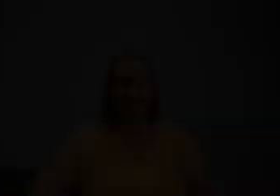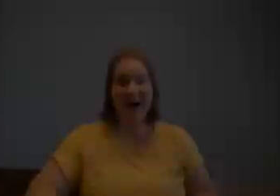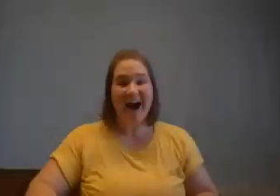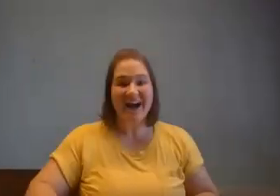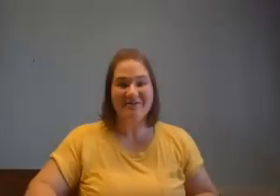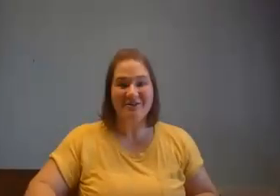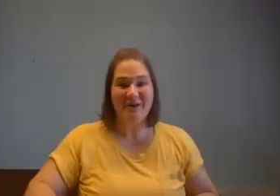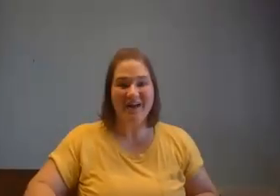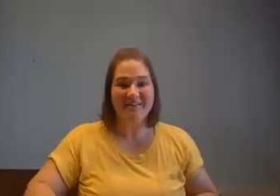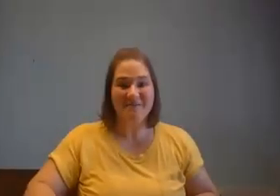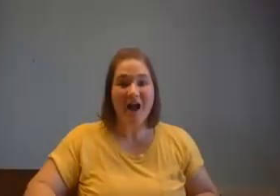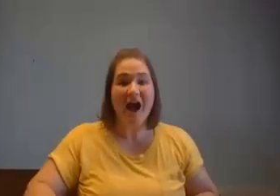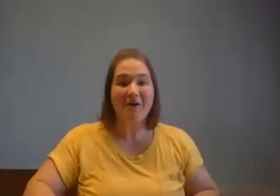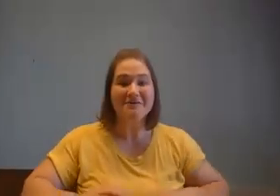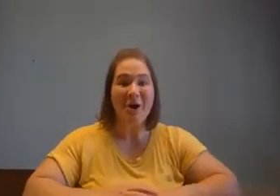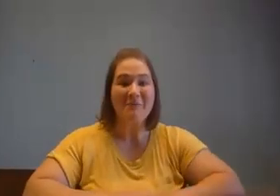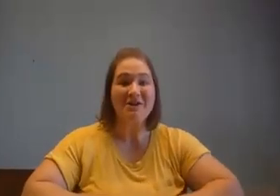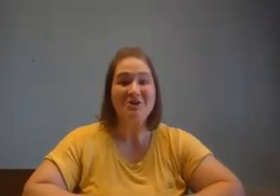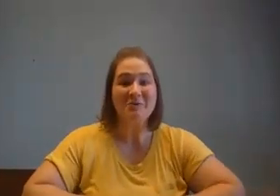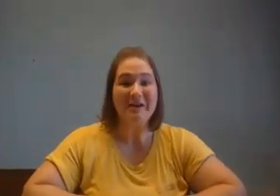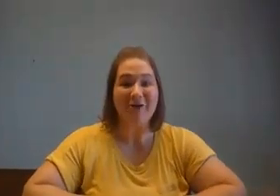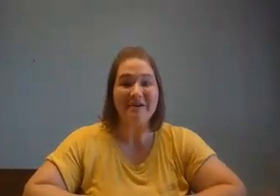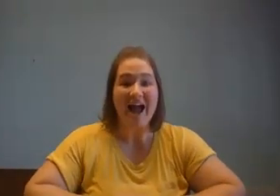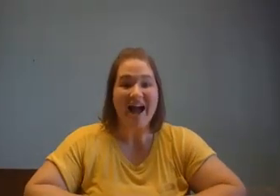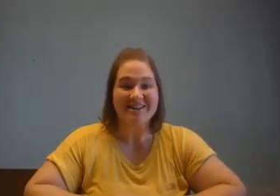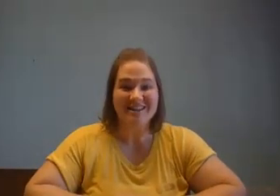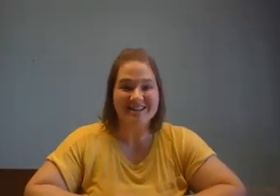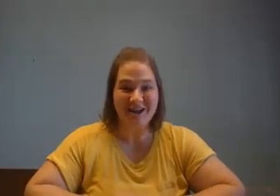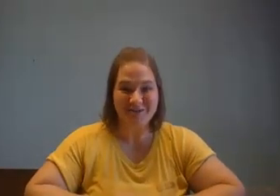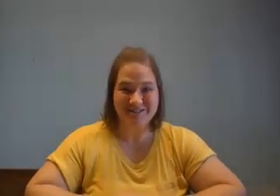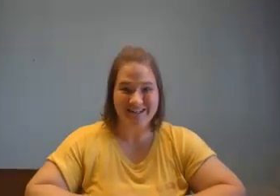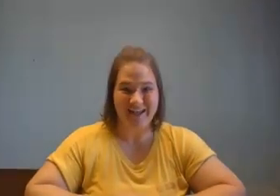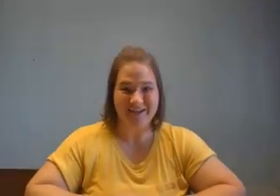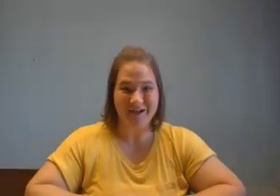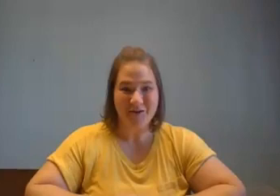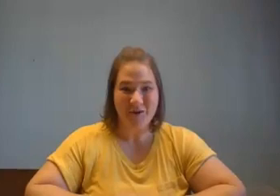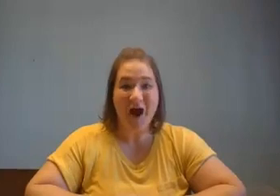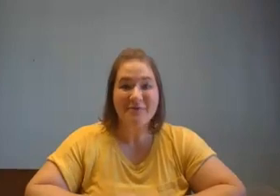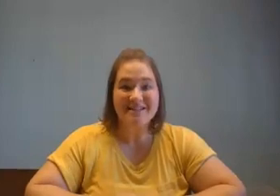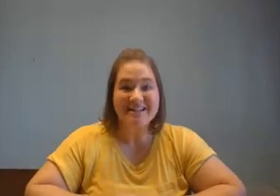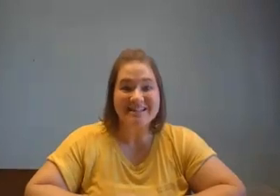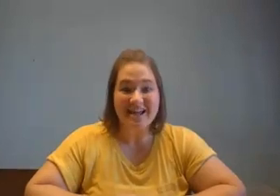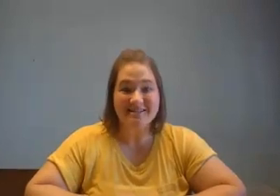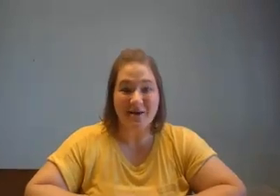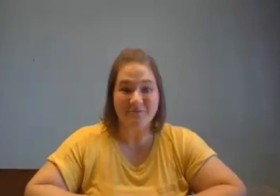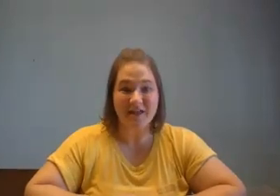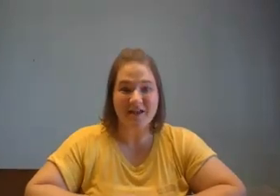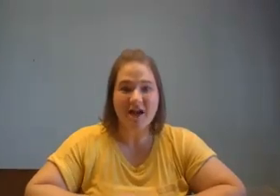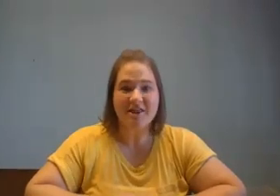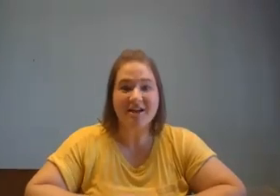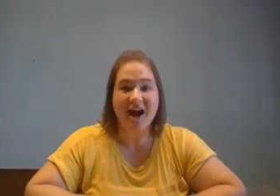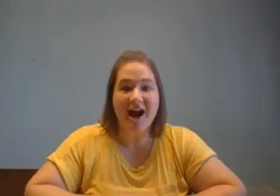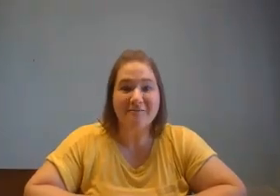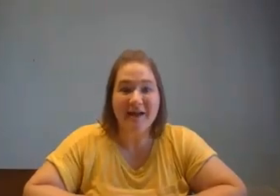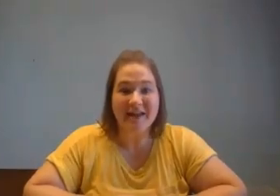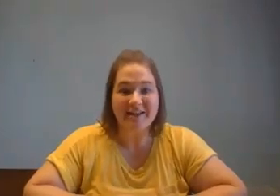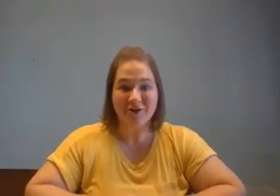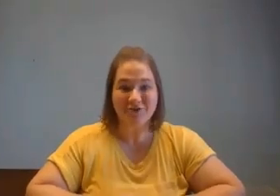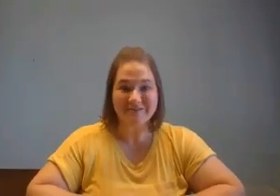Hi, everyone. I was hoping you would help me act things out today. I was going to say something that God made from